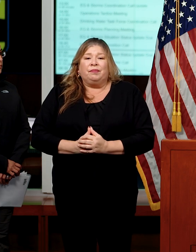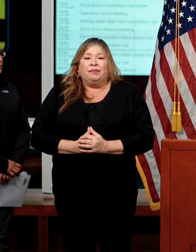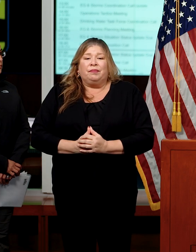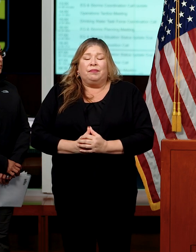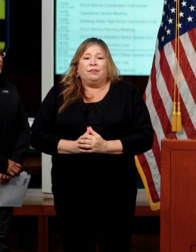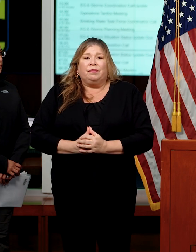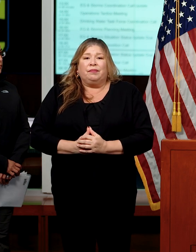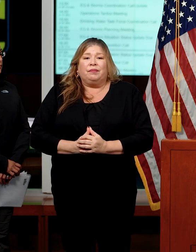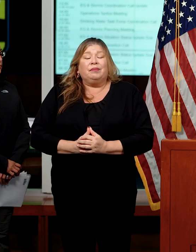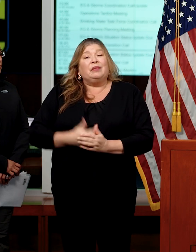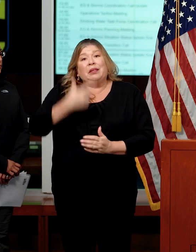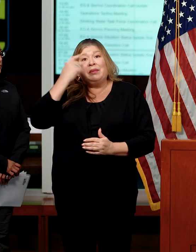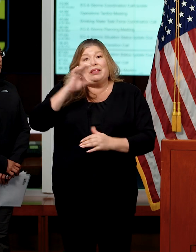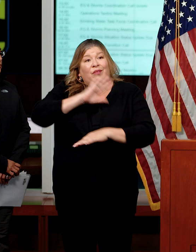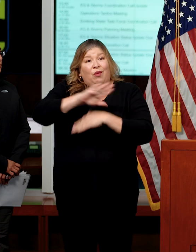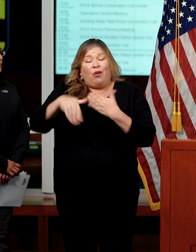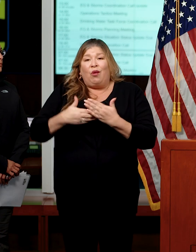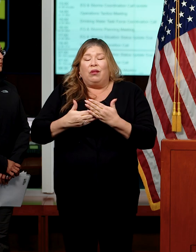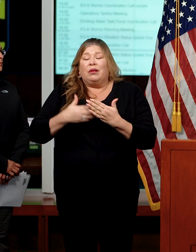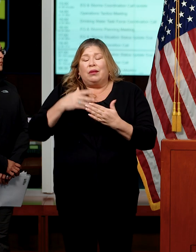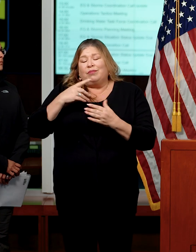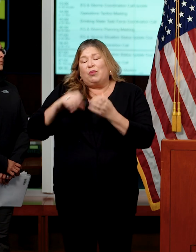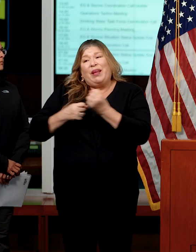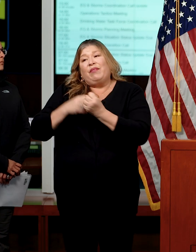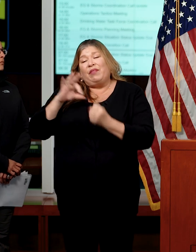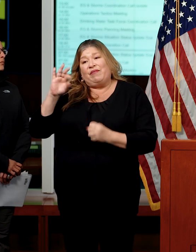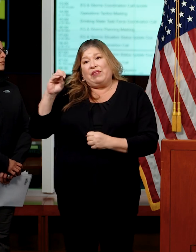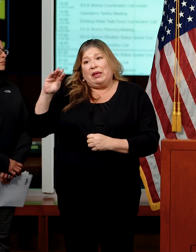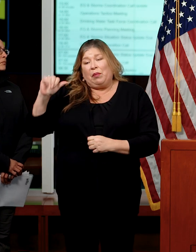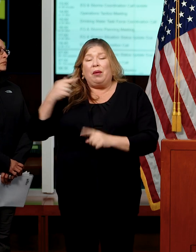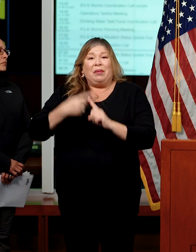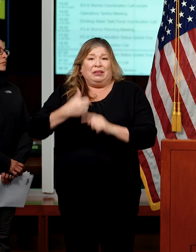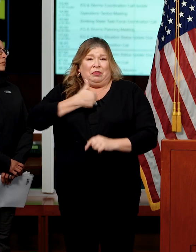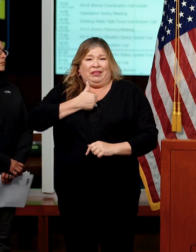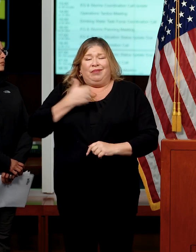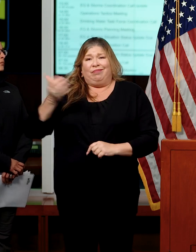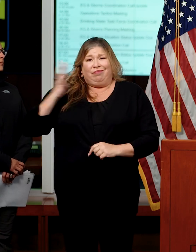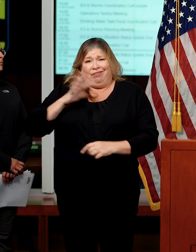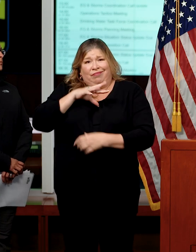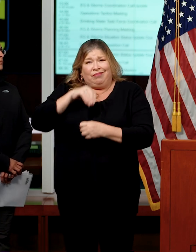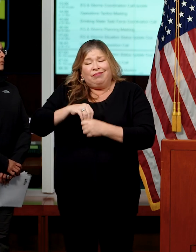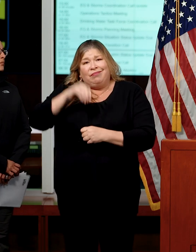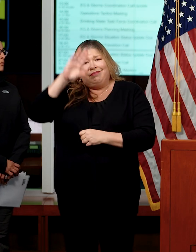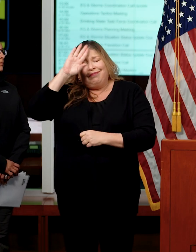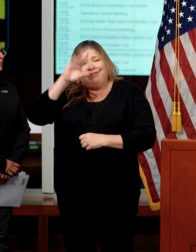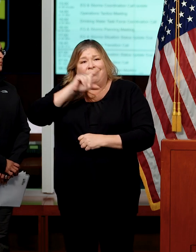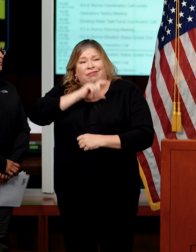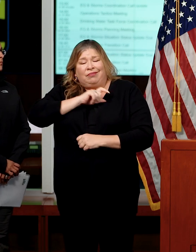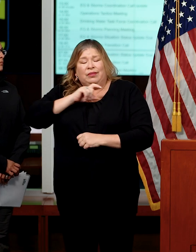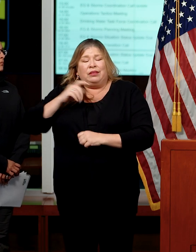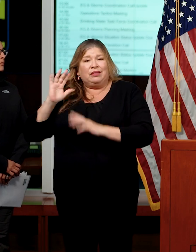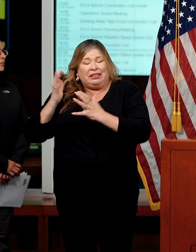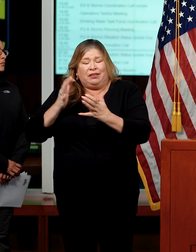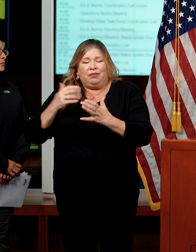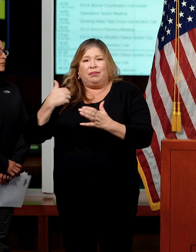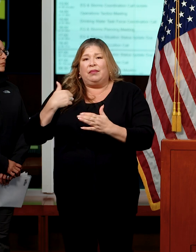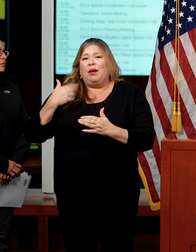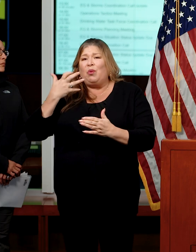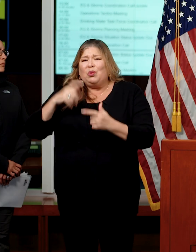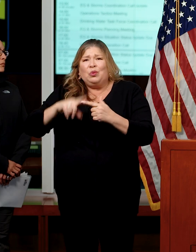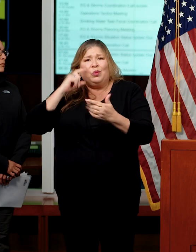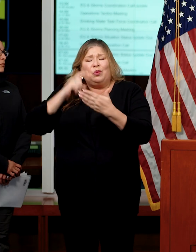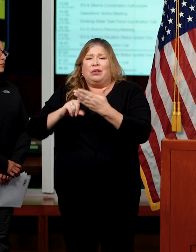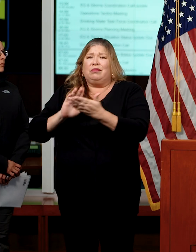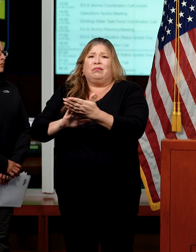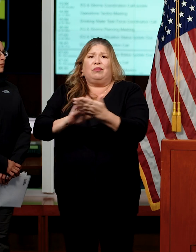On behalf of everybody at FEMA, and myself as a former first responder, I also just want to recognize the incredibly heroic